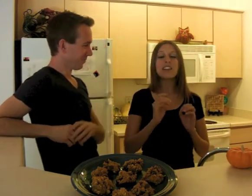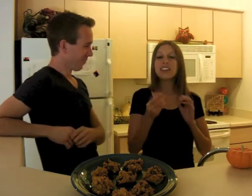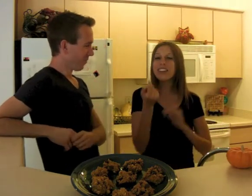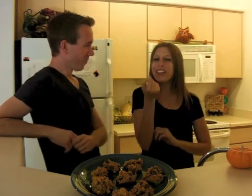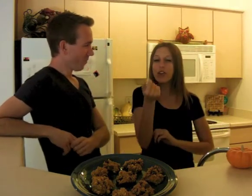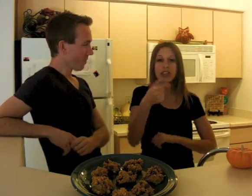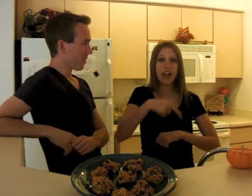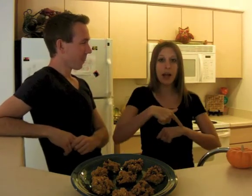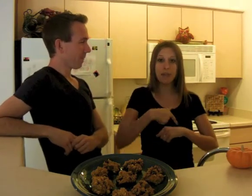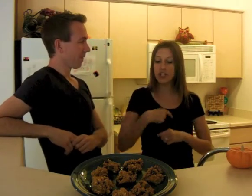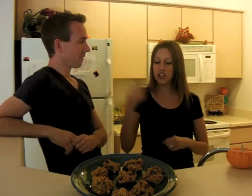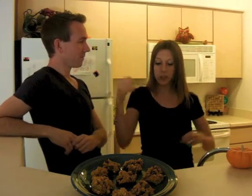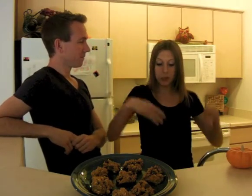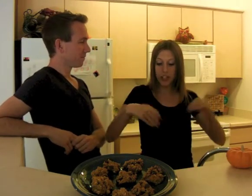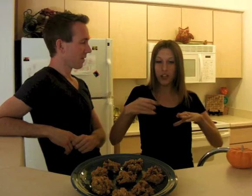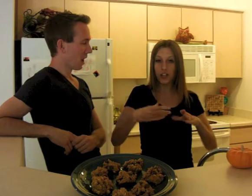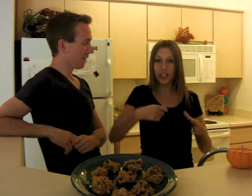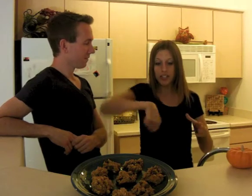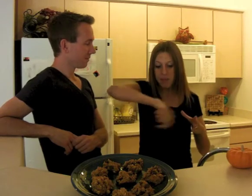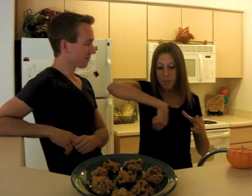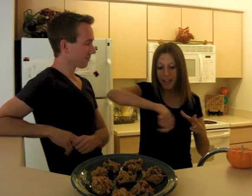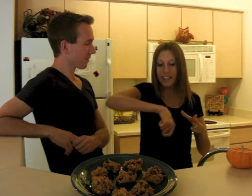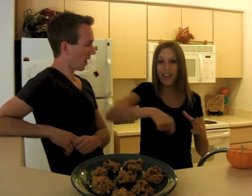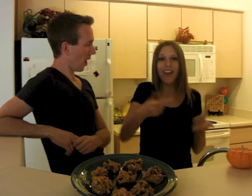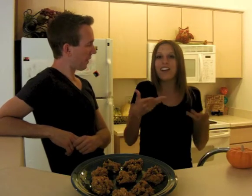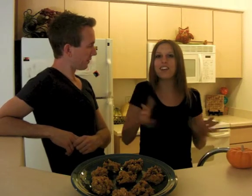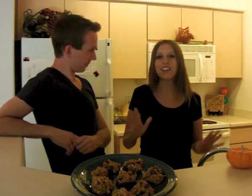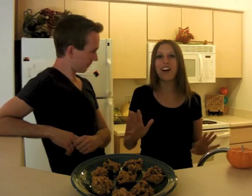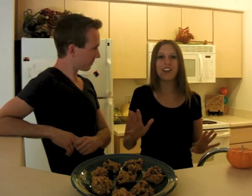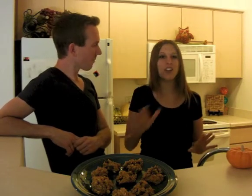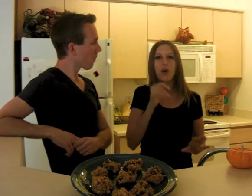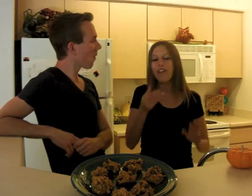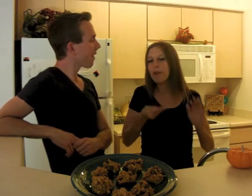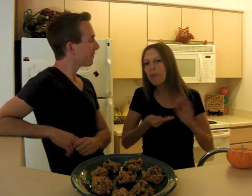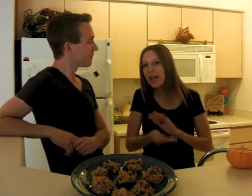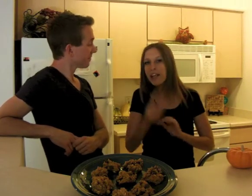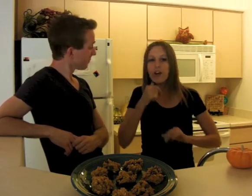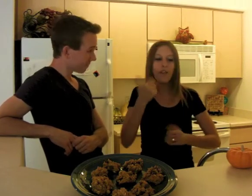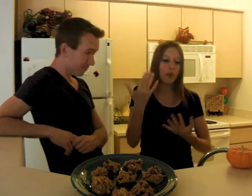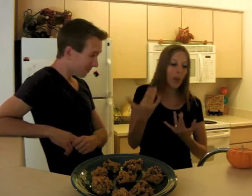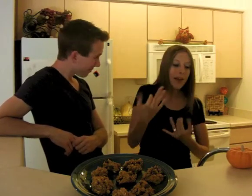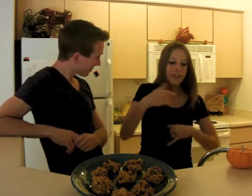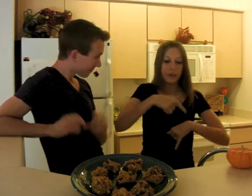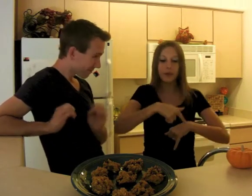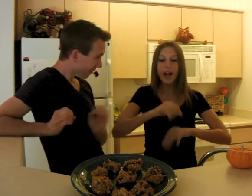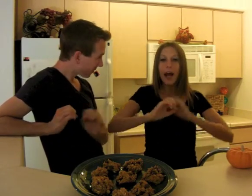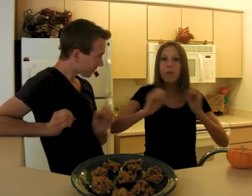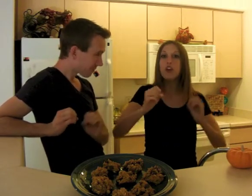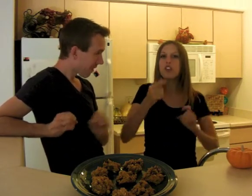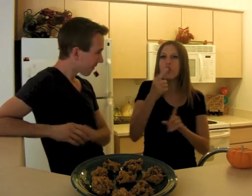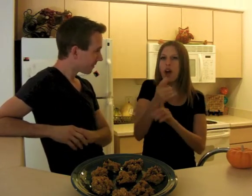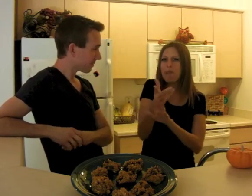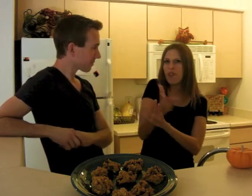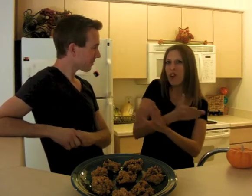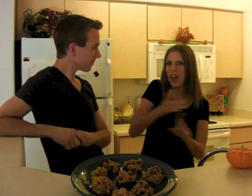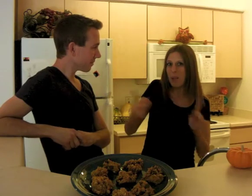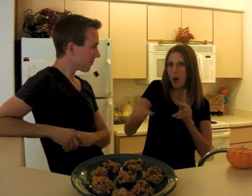little time because you just put the ingredients, mix it, and you're done. You don't have to bake, you don't have to wait, there's no time. So right before that